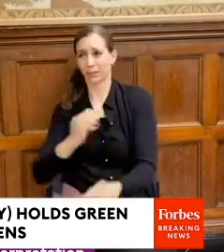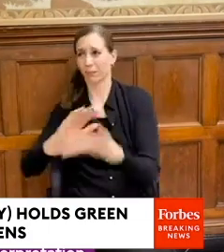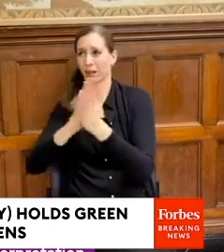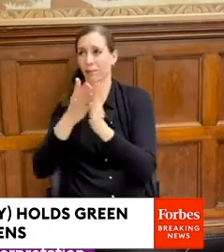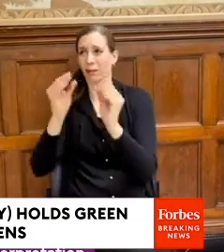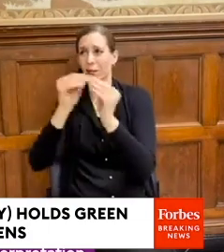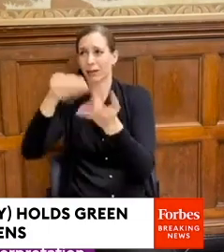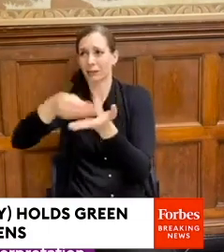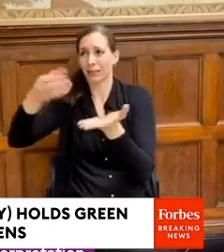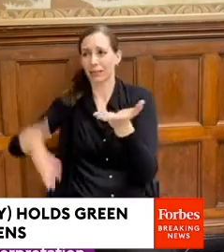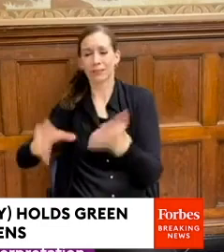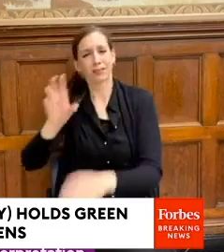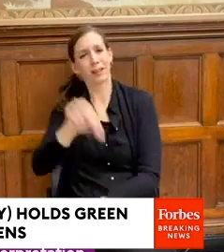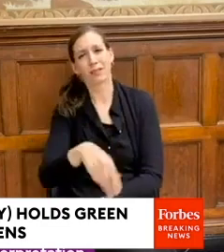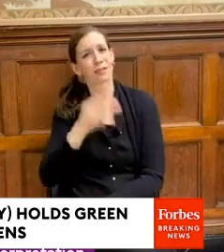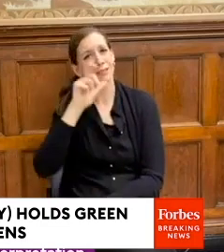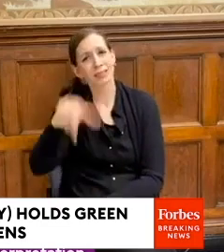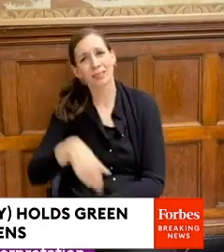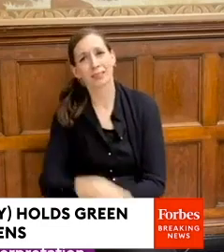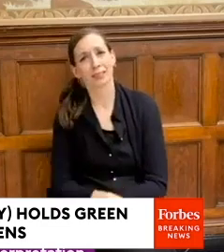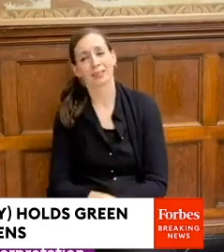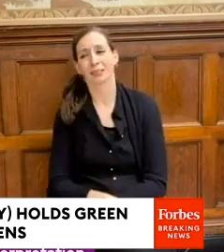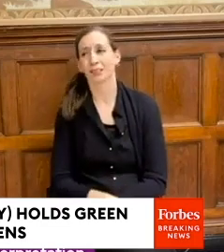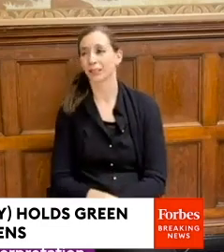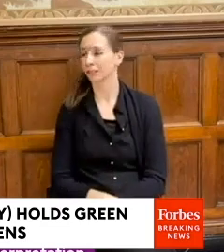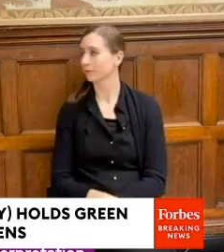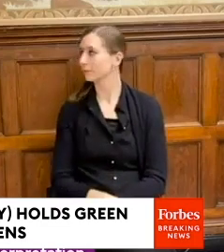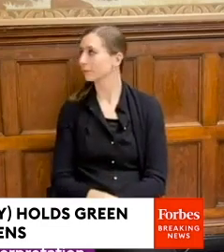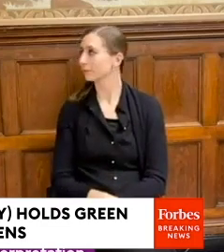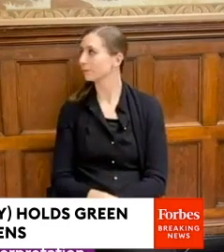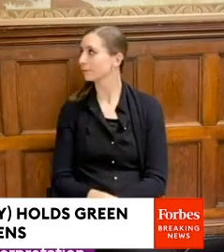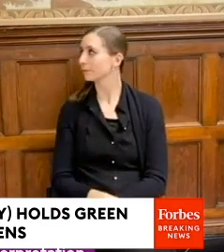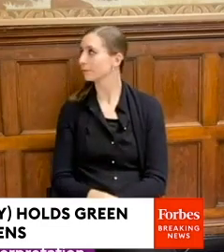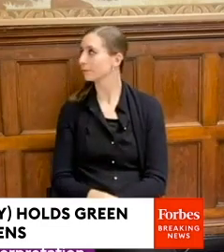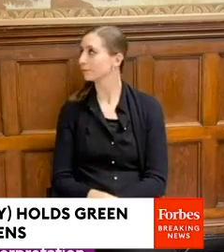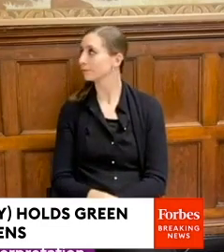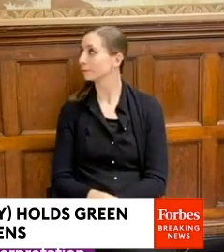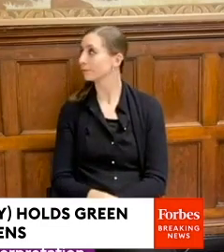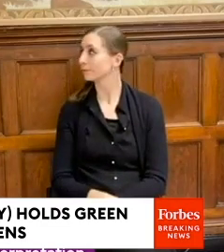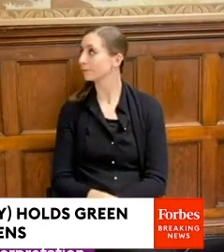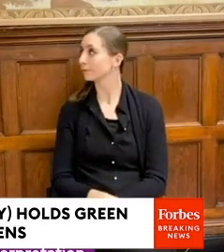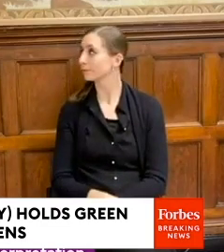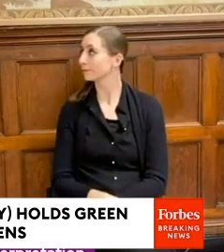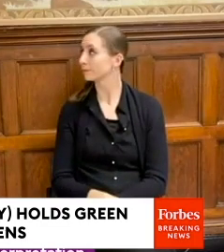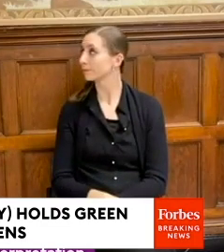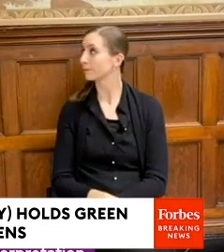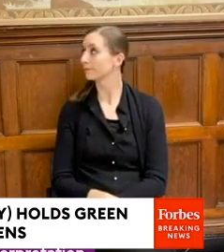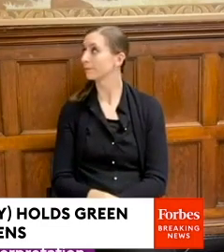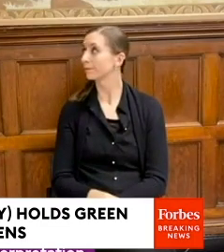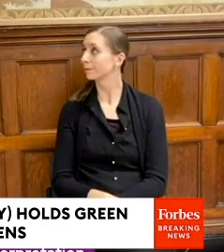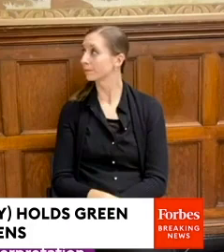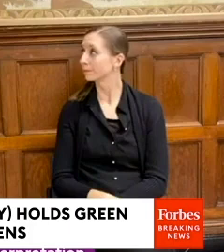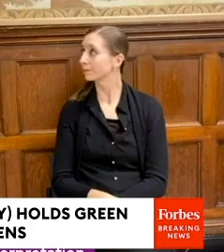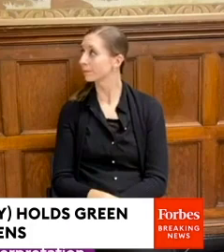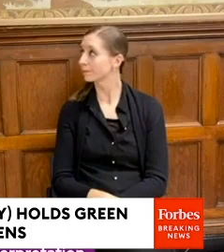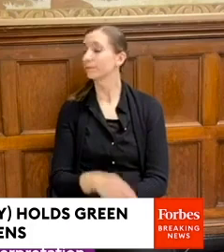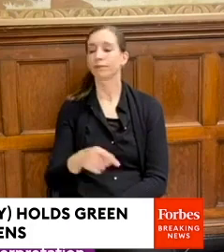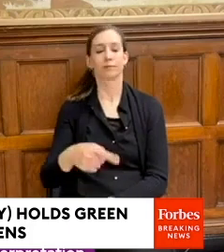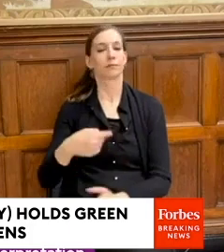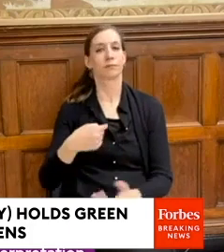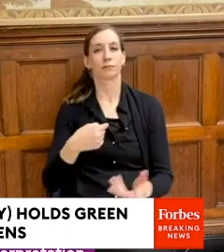Right now, for example, one of the things that we had is, and this was one of the reasons why I objected so much to the separation